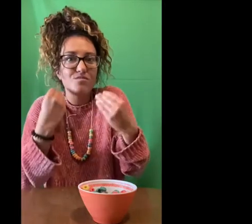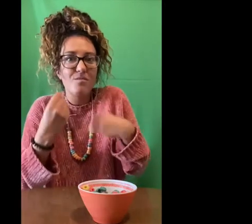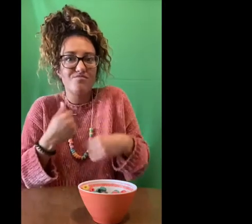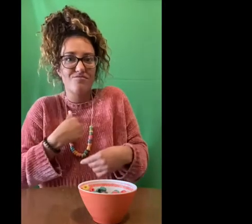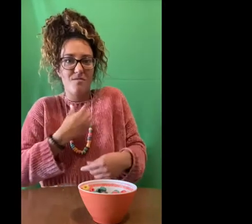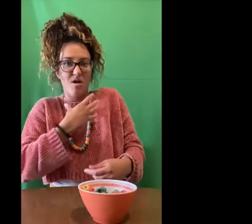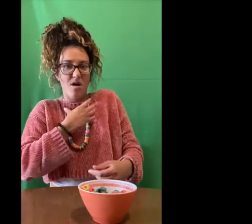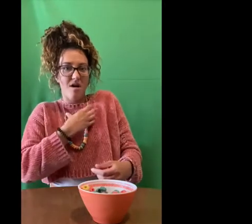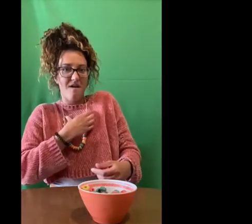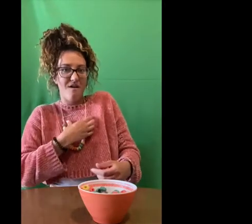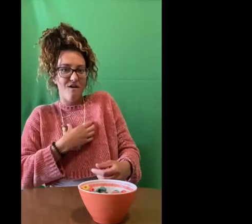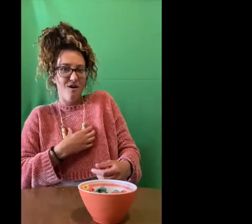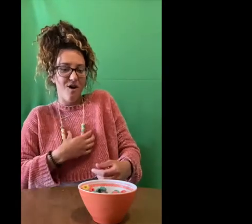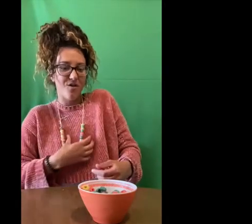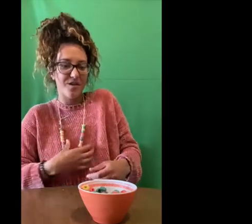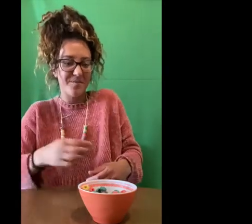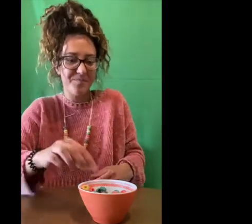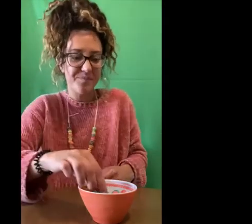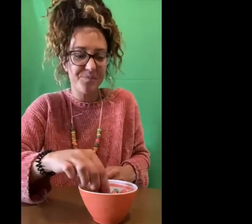to eat the Fruit Loops. I'm hungry.